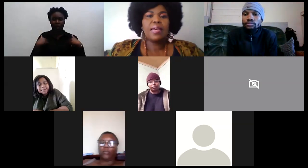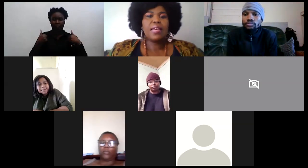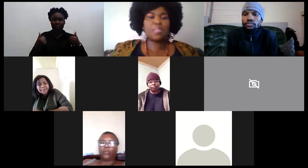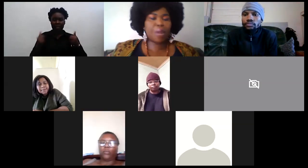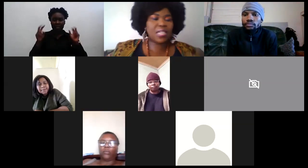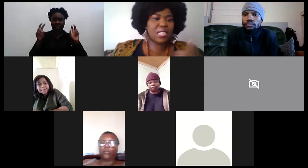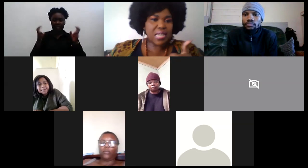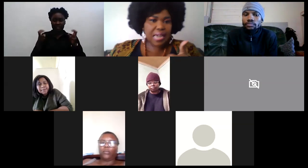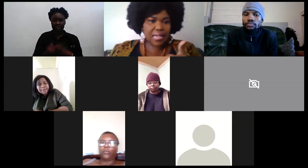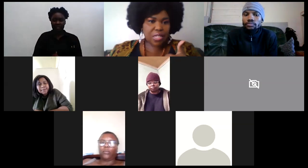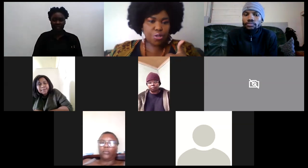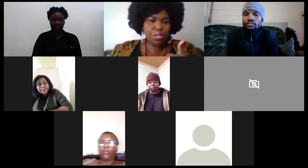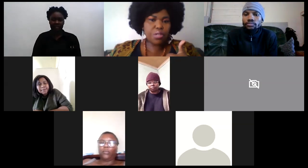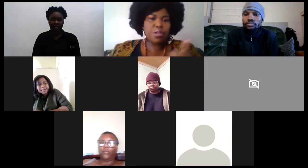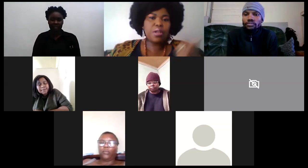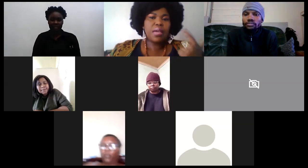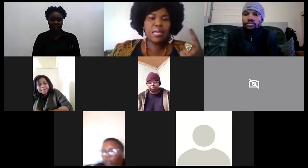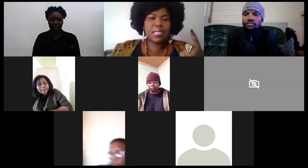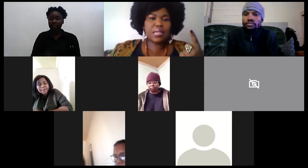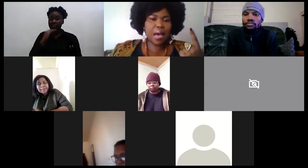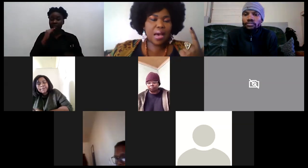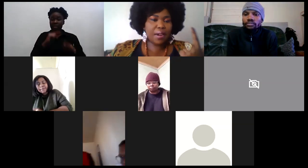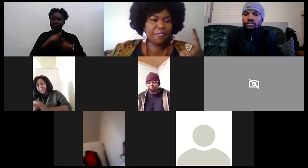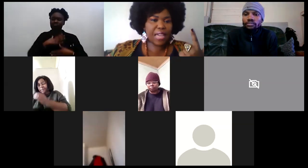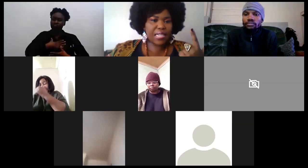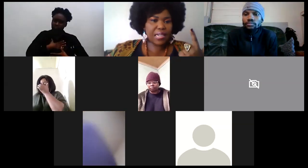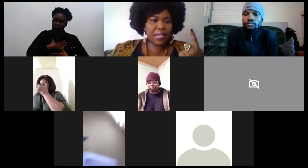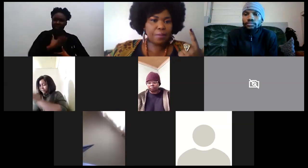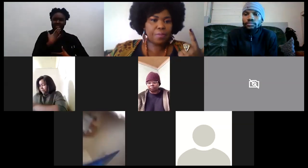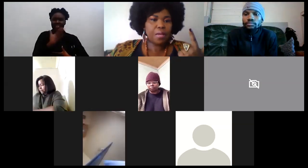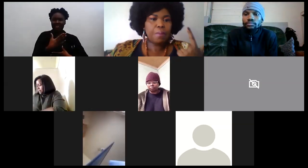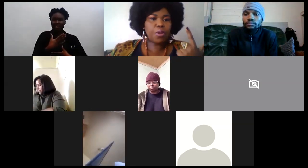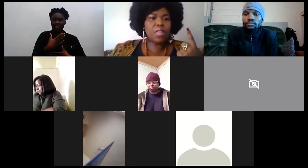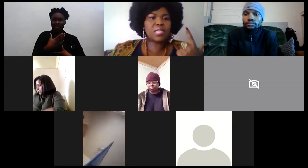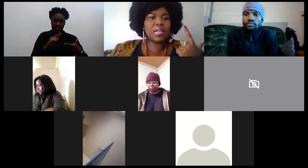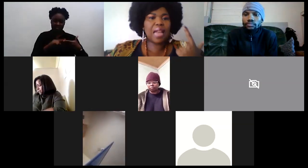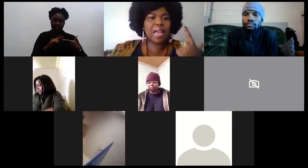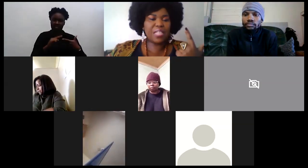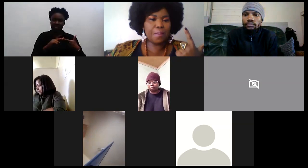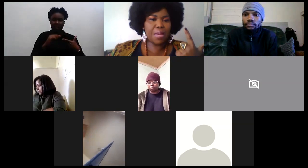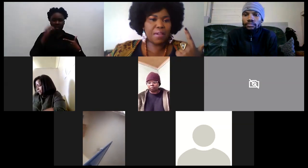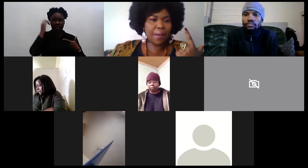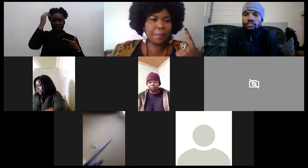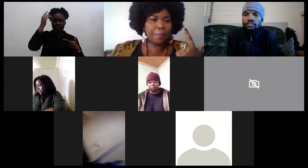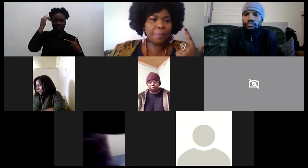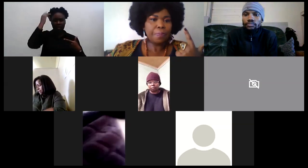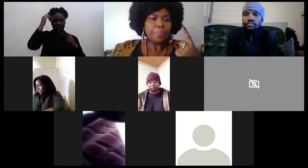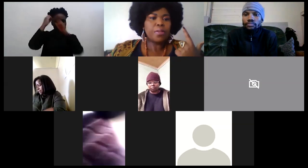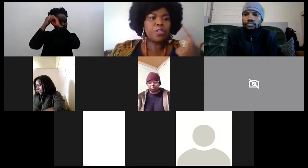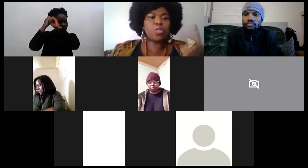it's practicing gratitude it's uh reflecting because life is a mirror